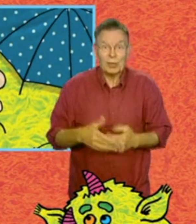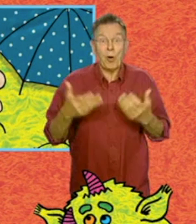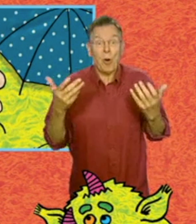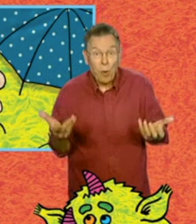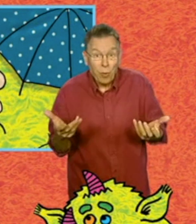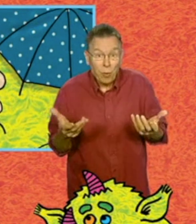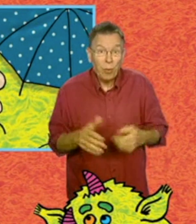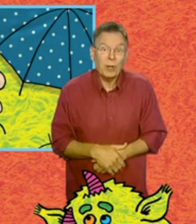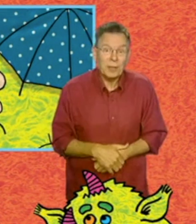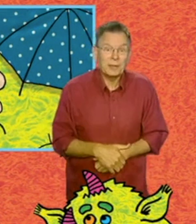Or,